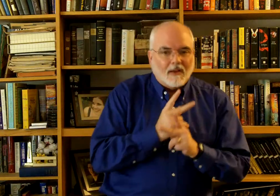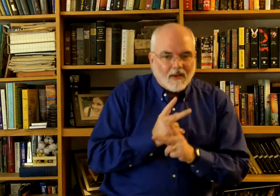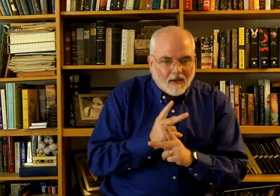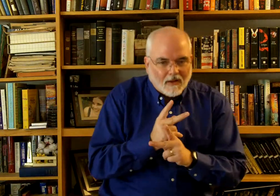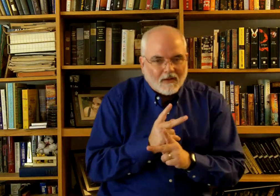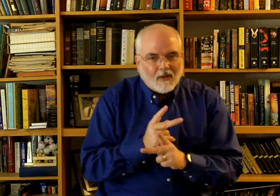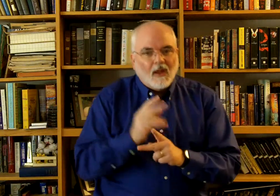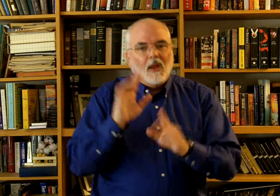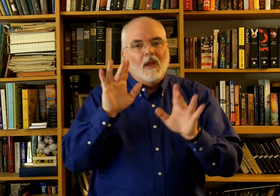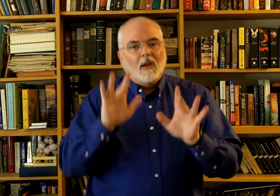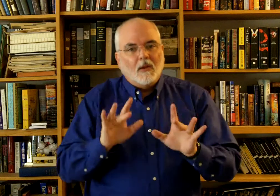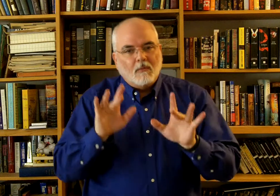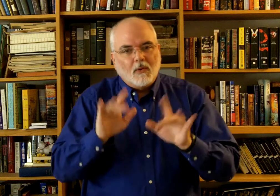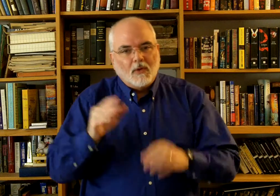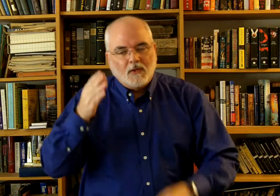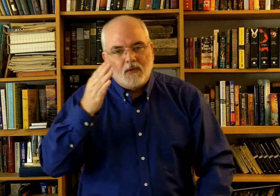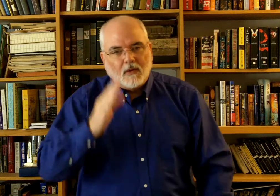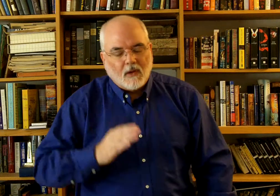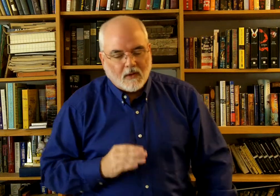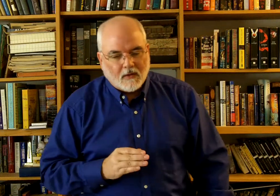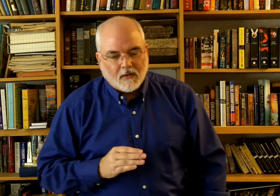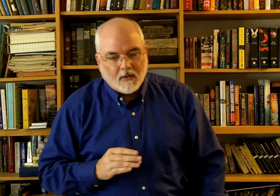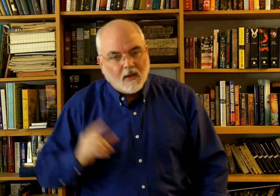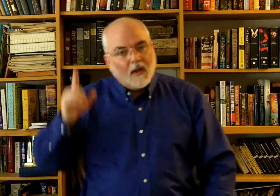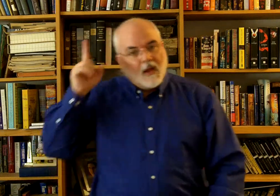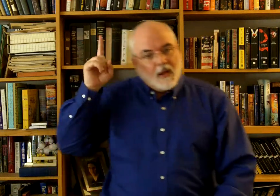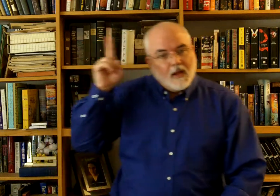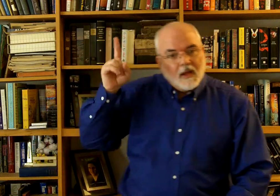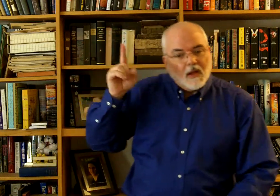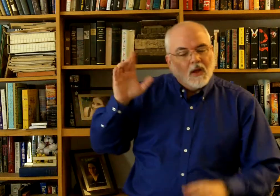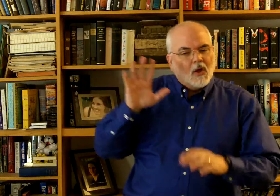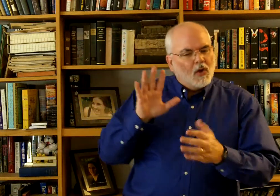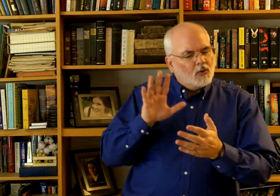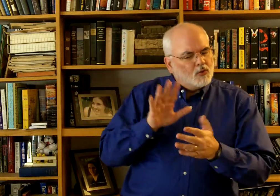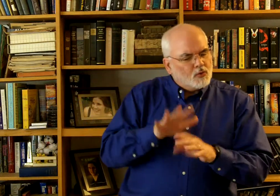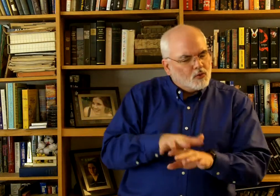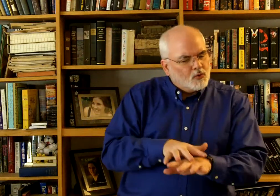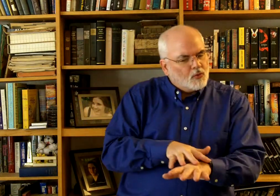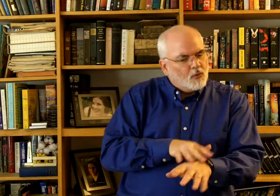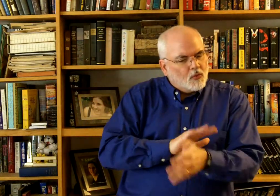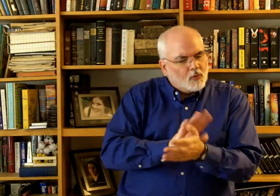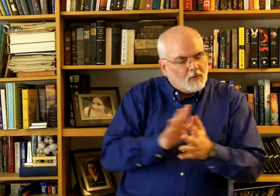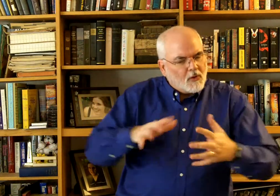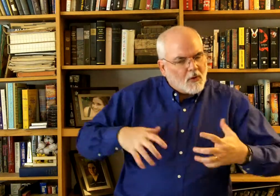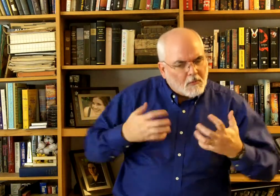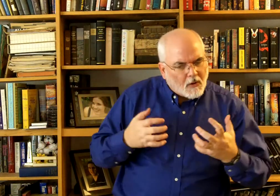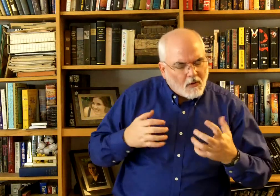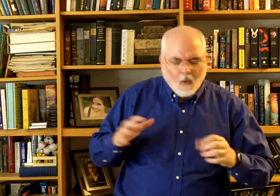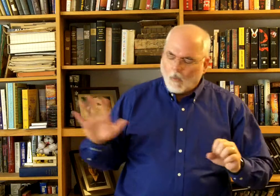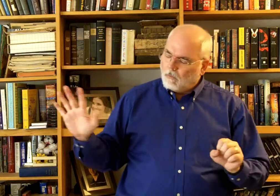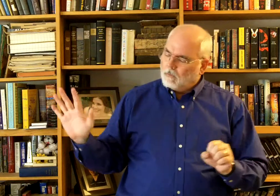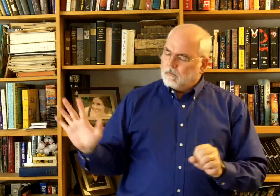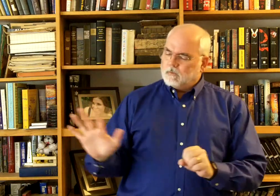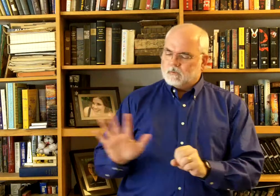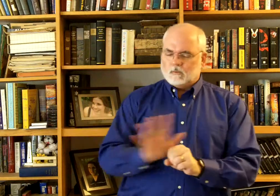merciful God. He is slow to become angry. He is full of great love.